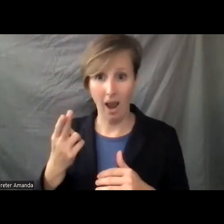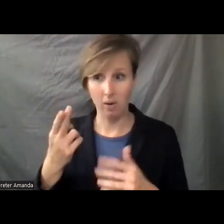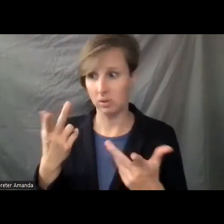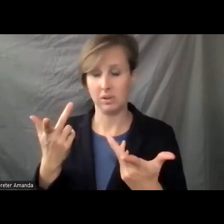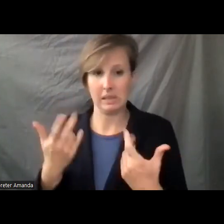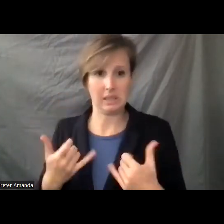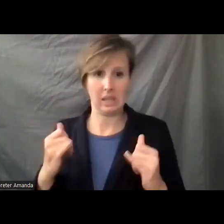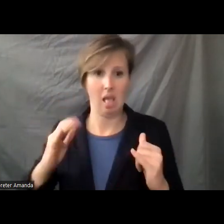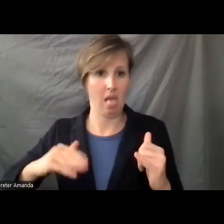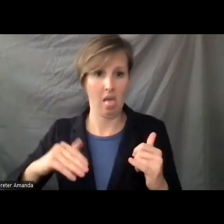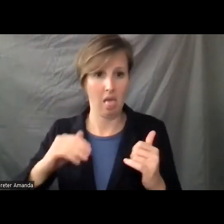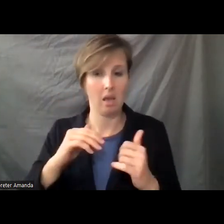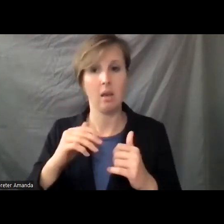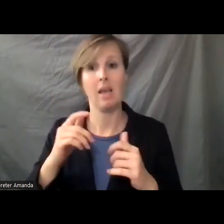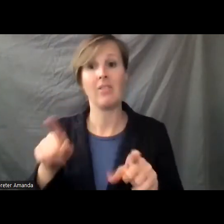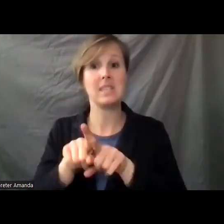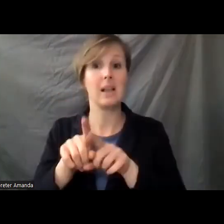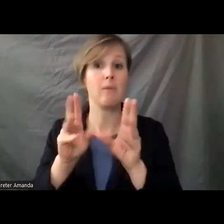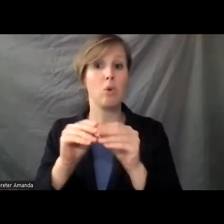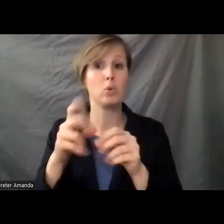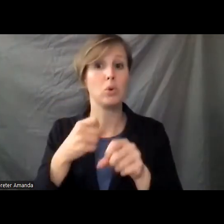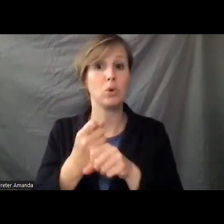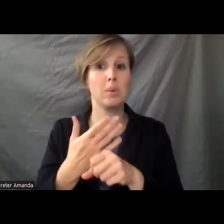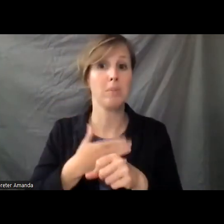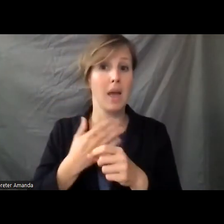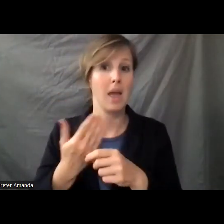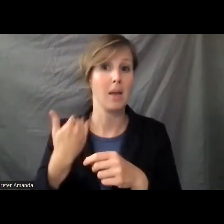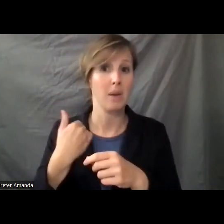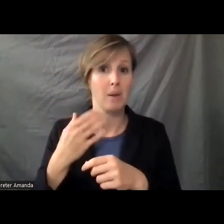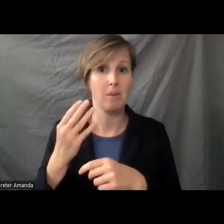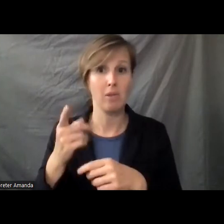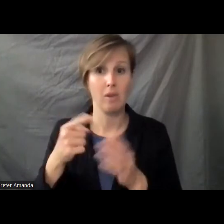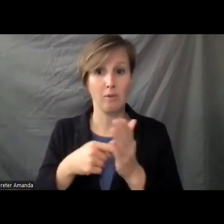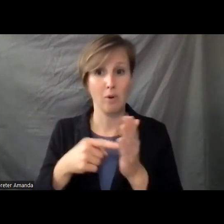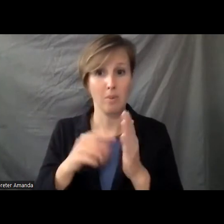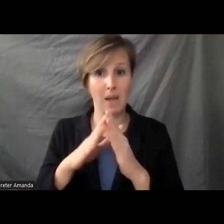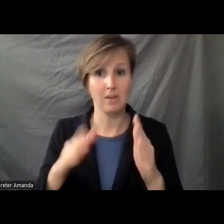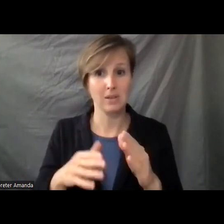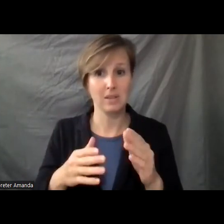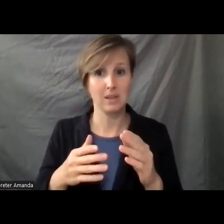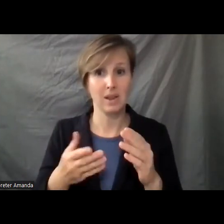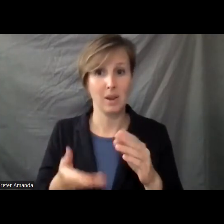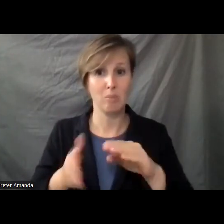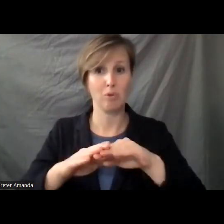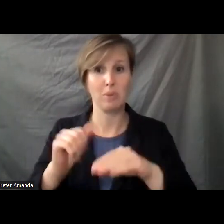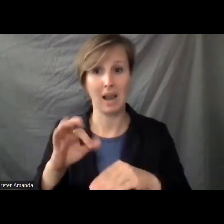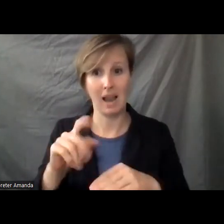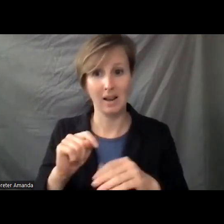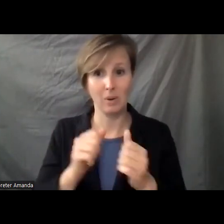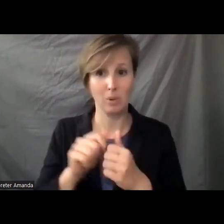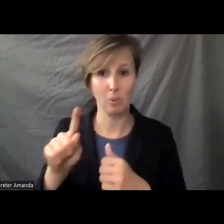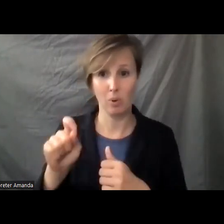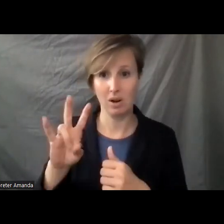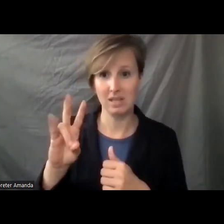Also, at the same forum two years ago, my opponent referenced his bill, the Affordable Housing Credit Improvement Act, with 170